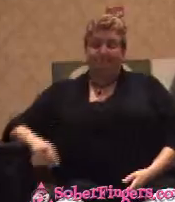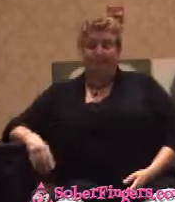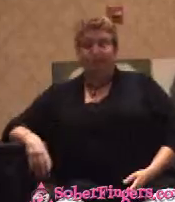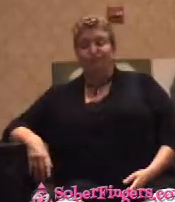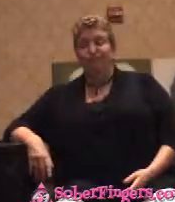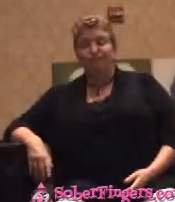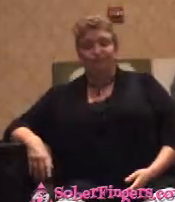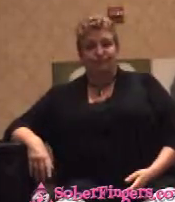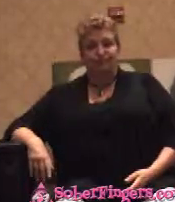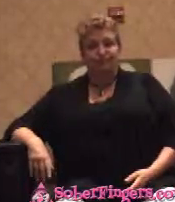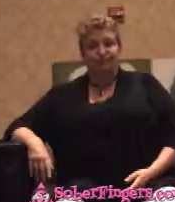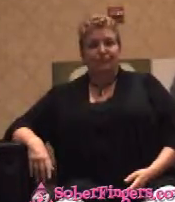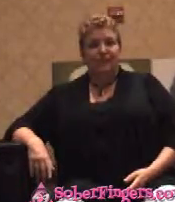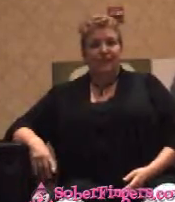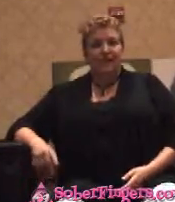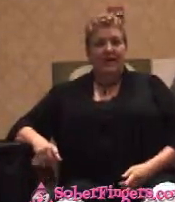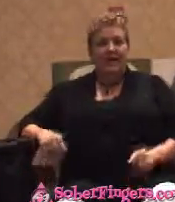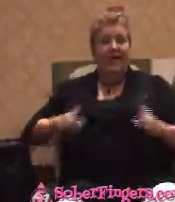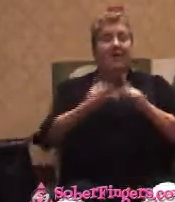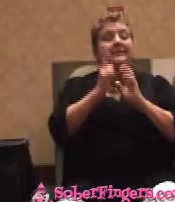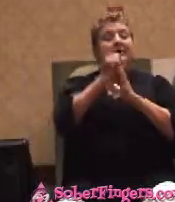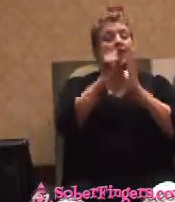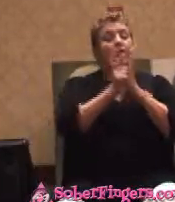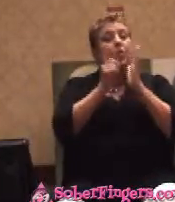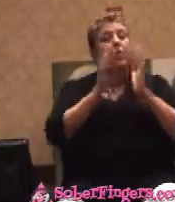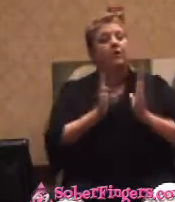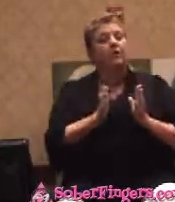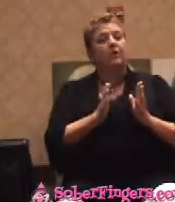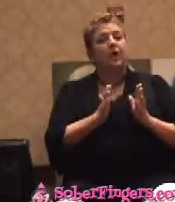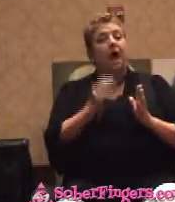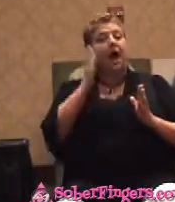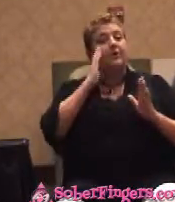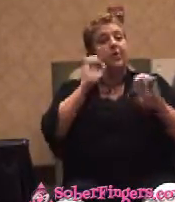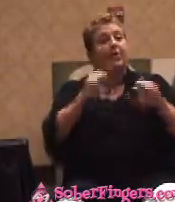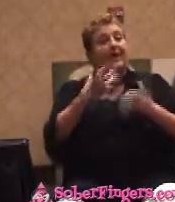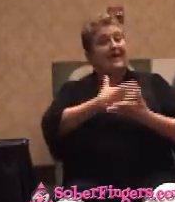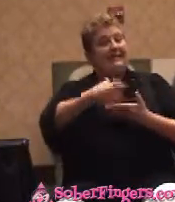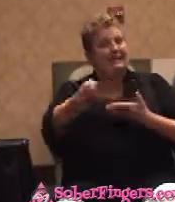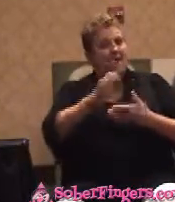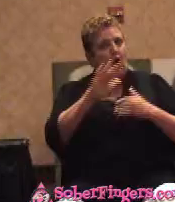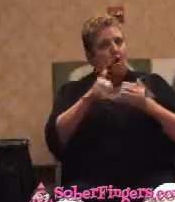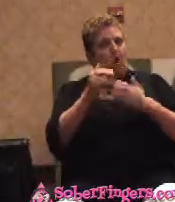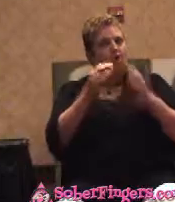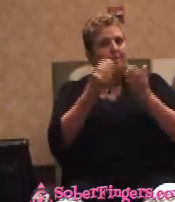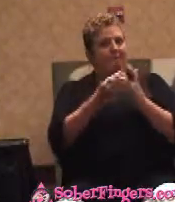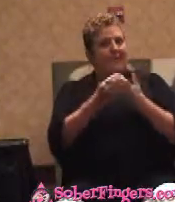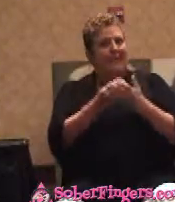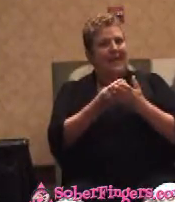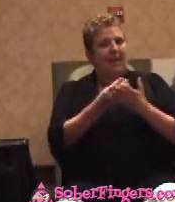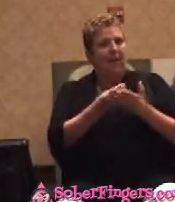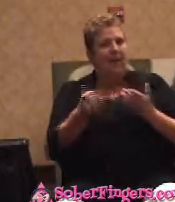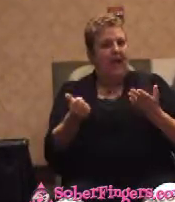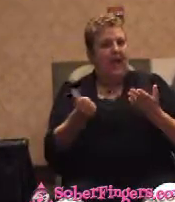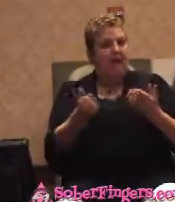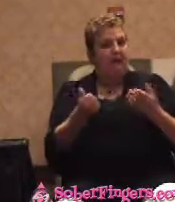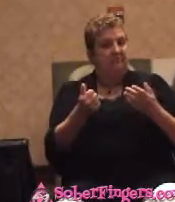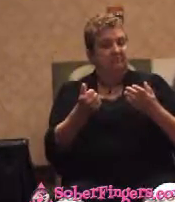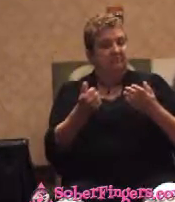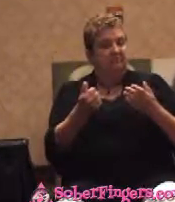As a lawyer, I knew they could literally take all your damn money away from you from all these divorce things they talk about. So when she